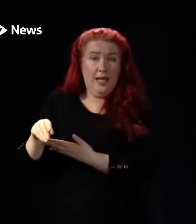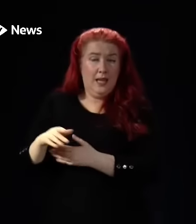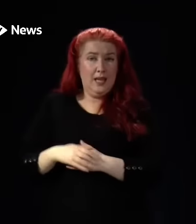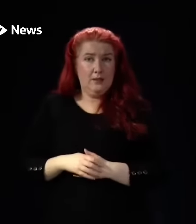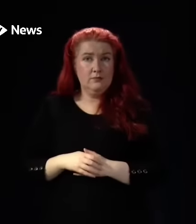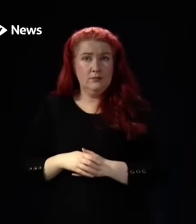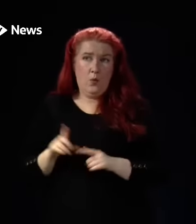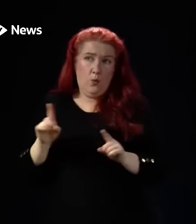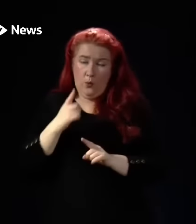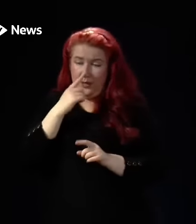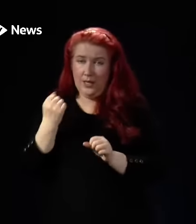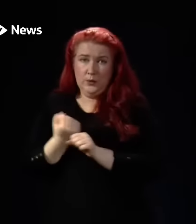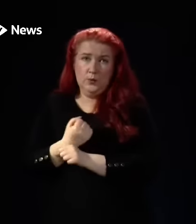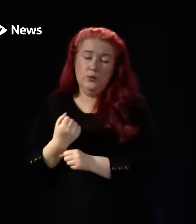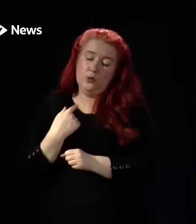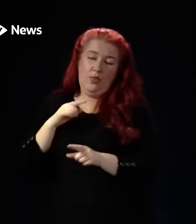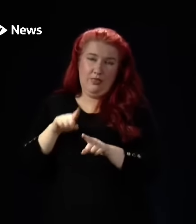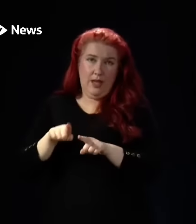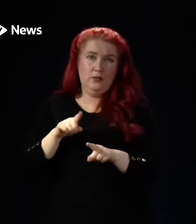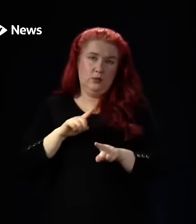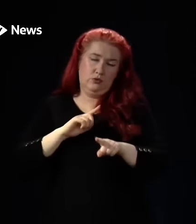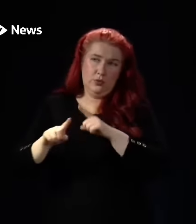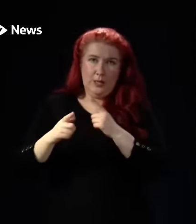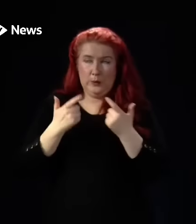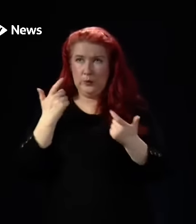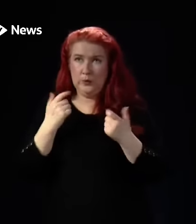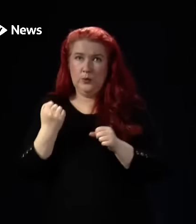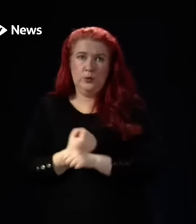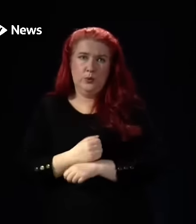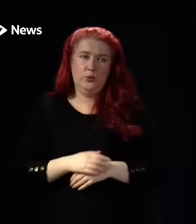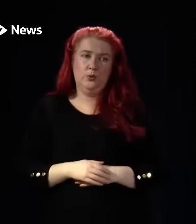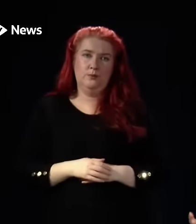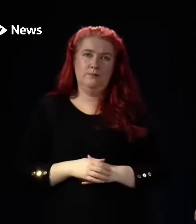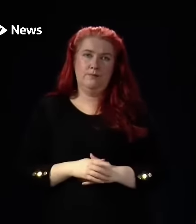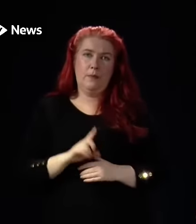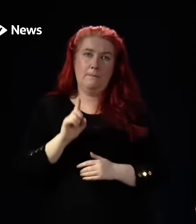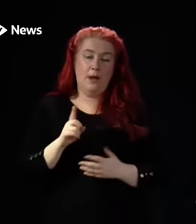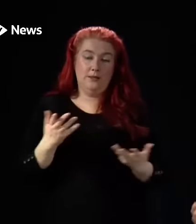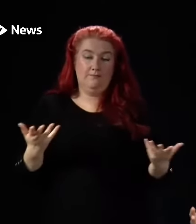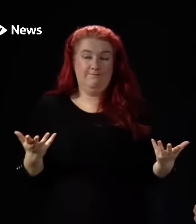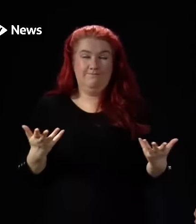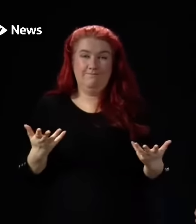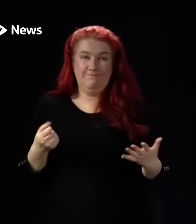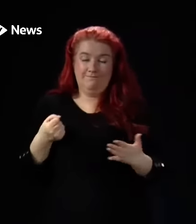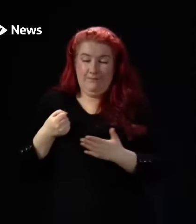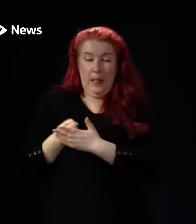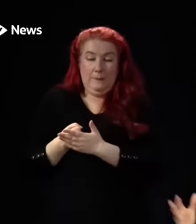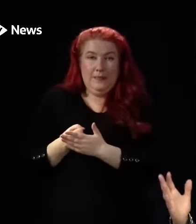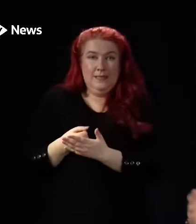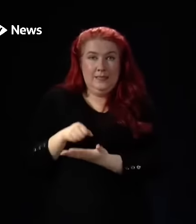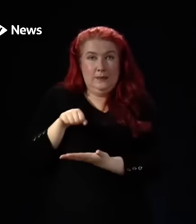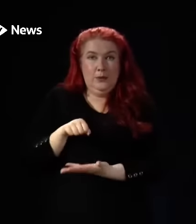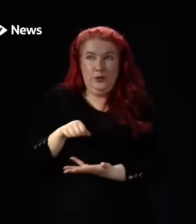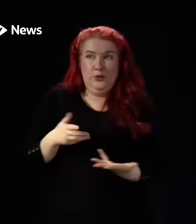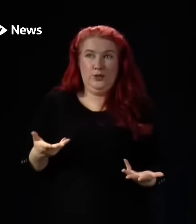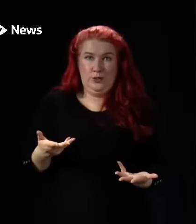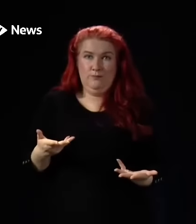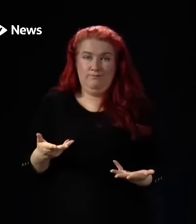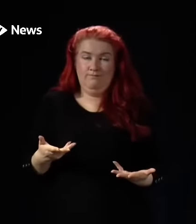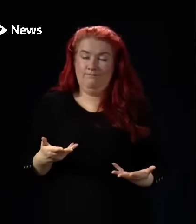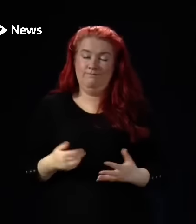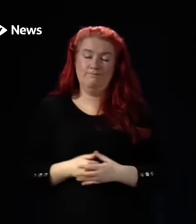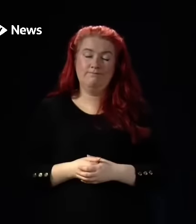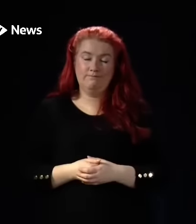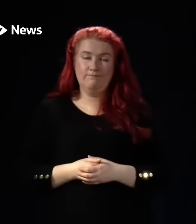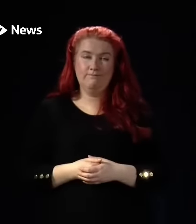that's what we are seeking to do. But we have finite resources and we've rehearsed the